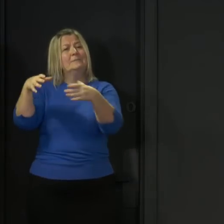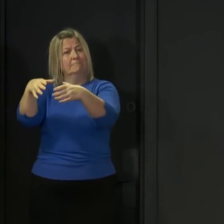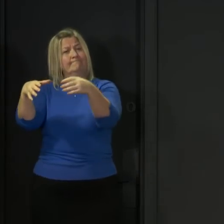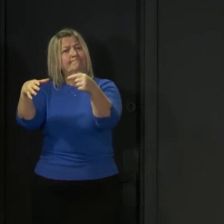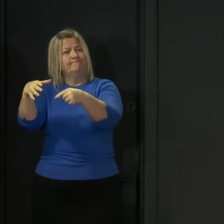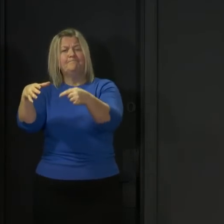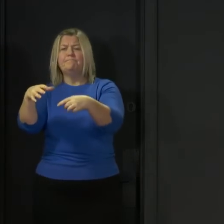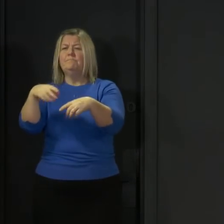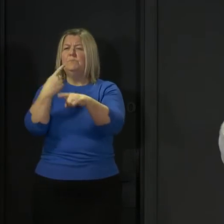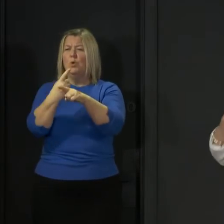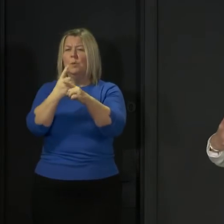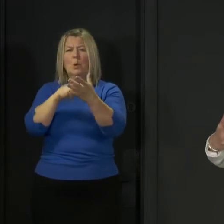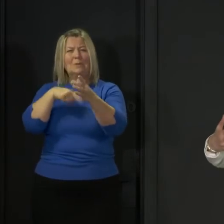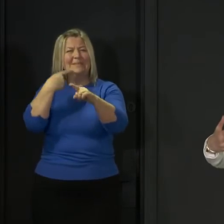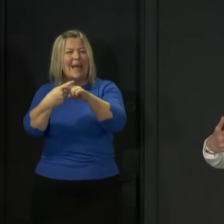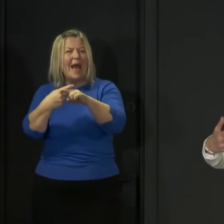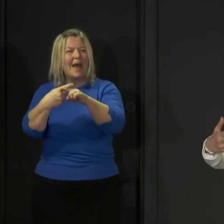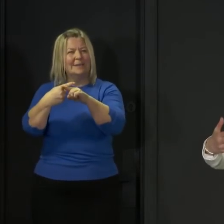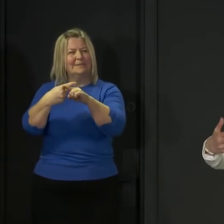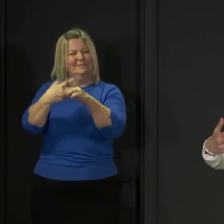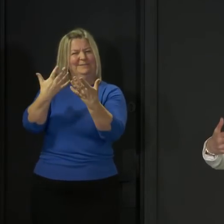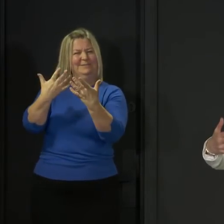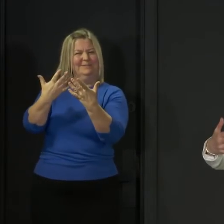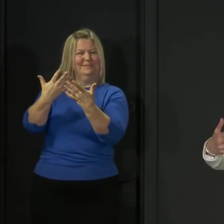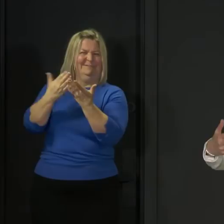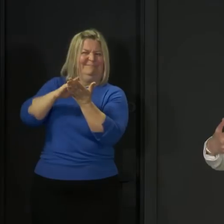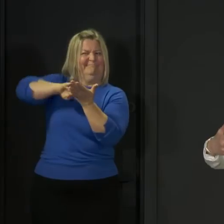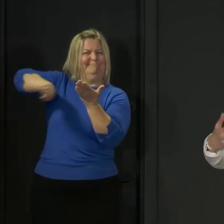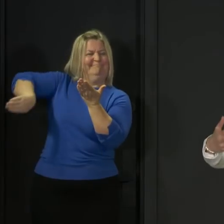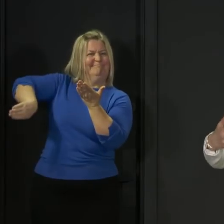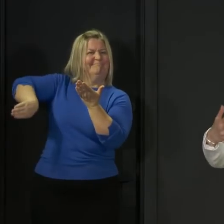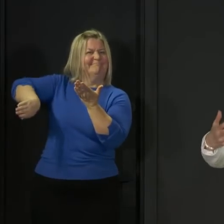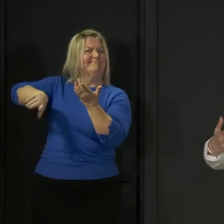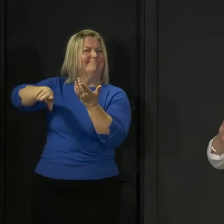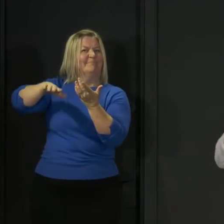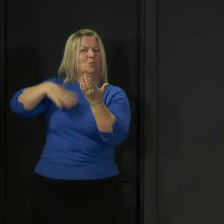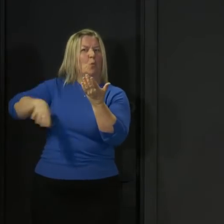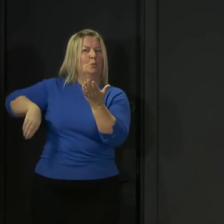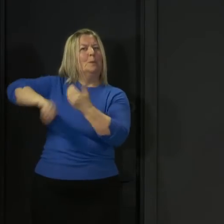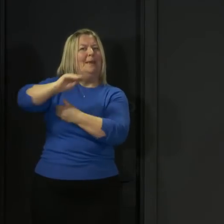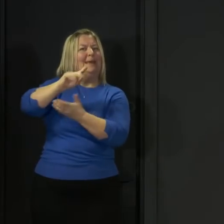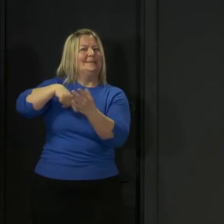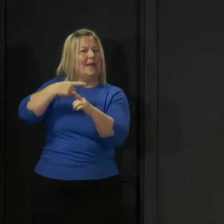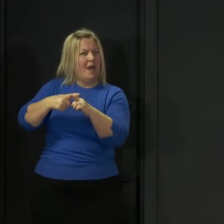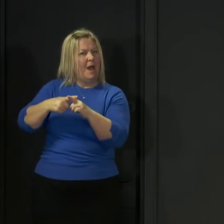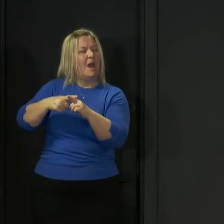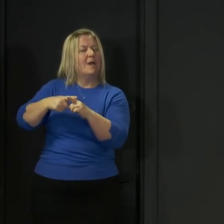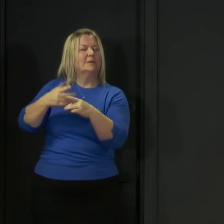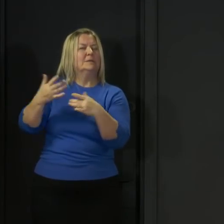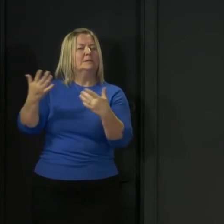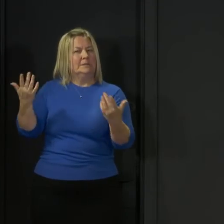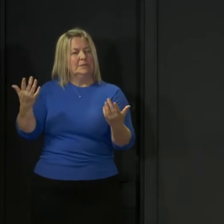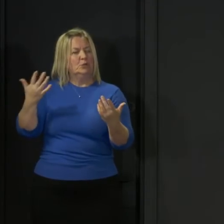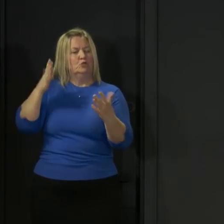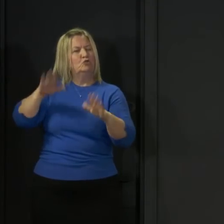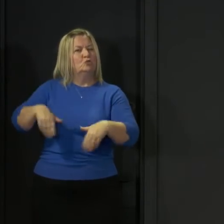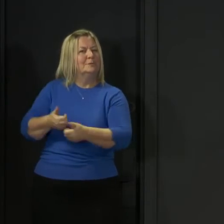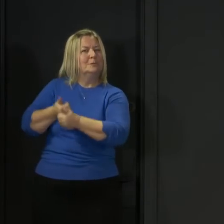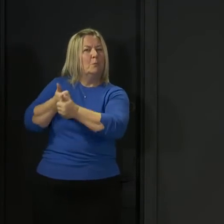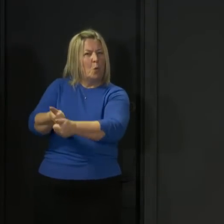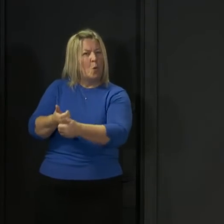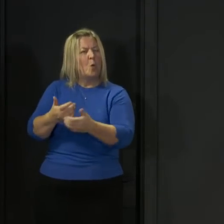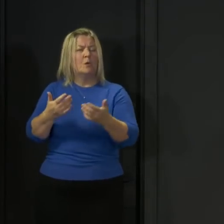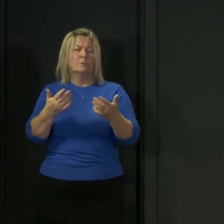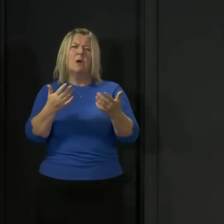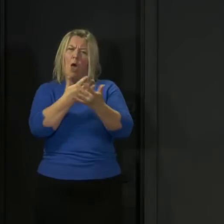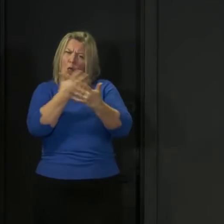getting support there are again that's an amendment that we're very supportive of in principle but there are sometimes issues with the technicalities and